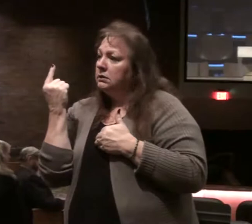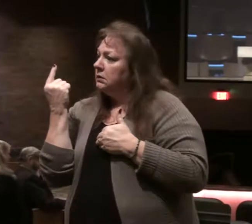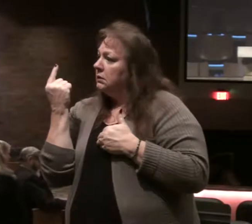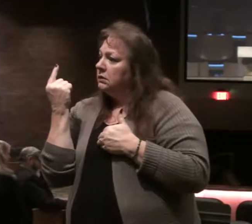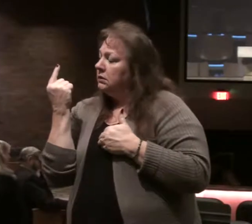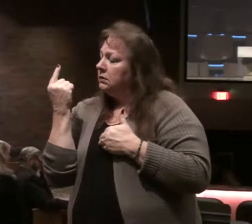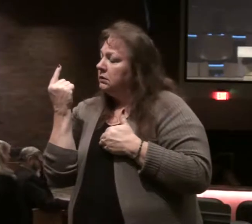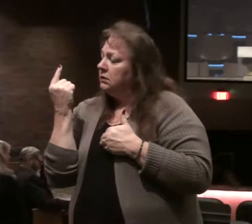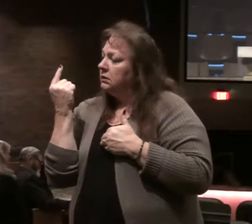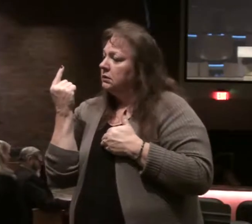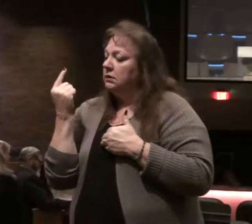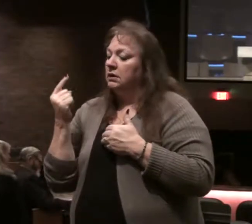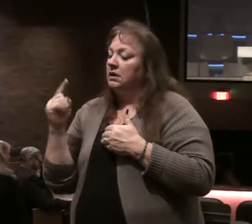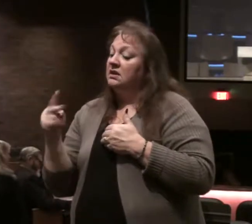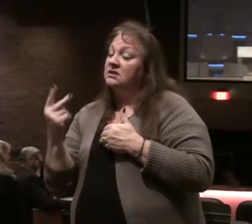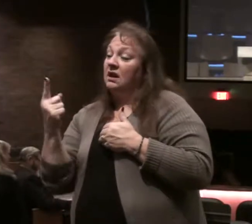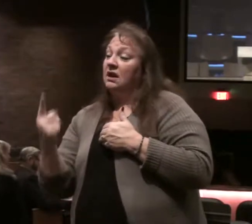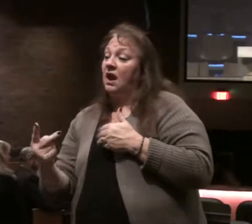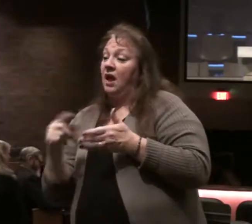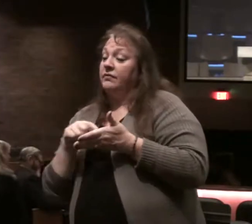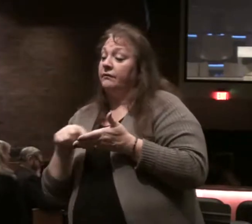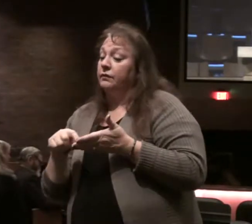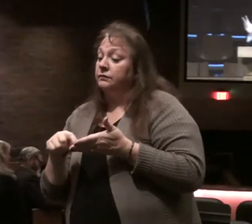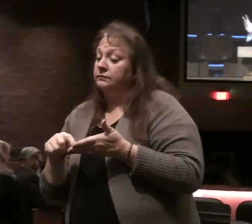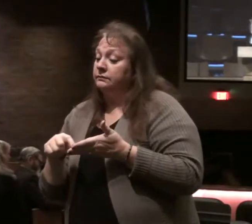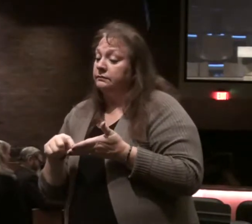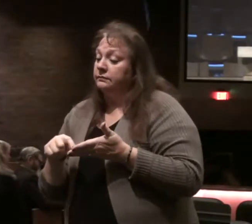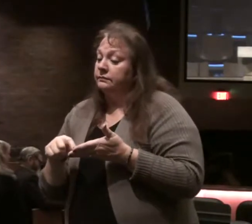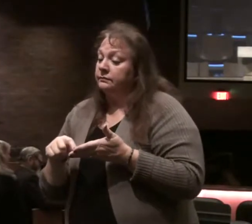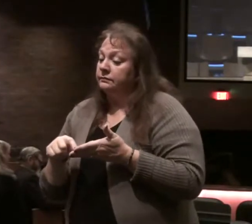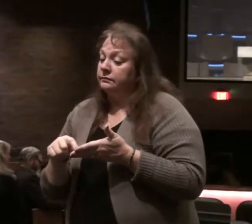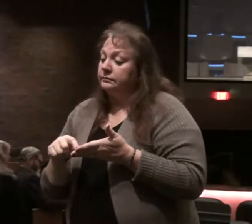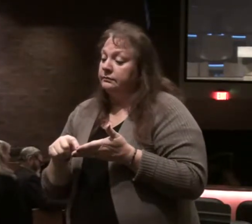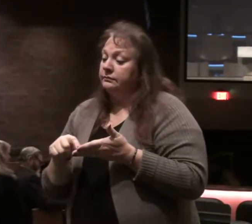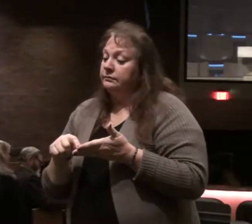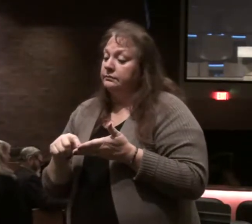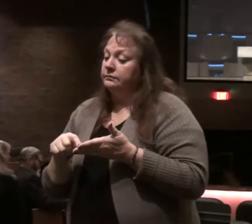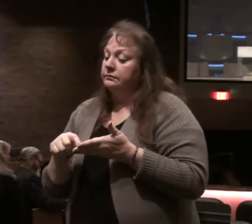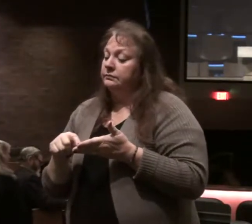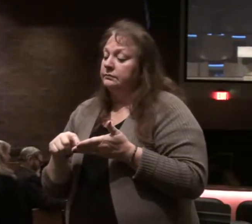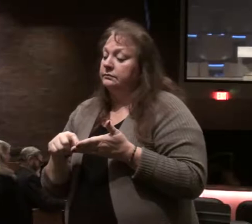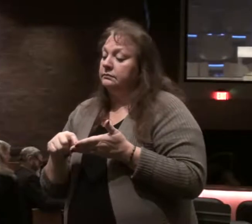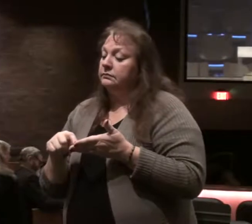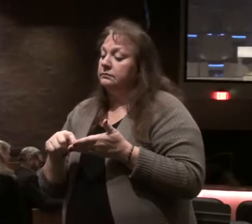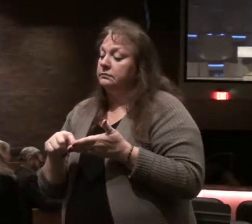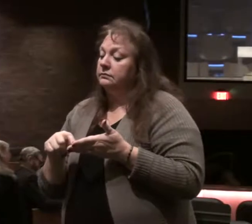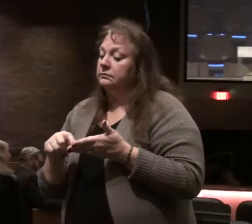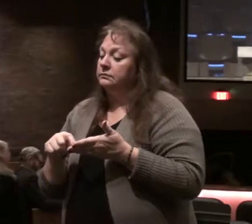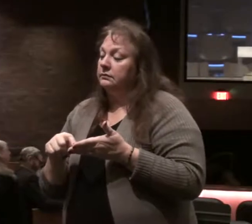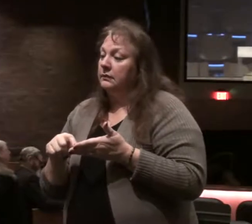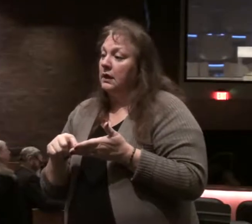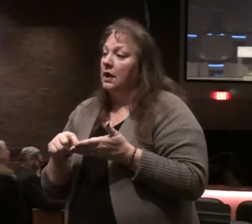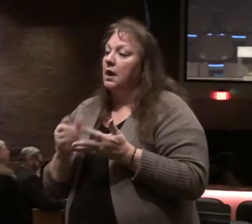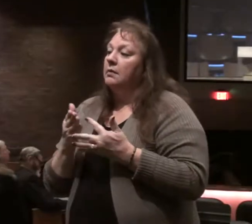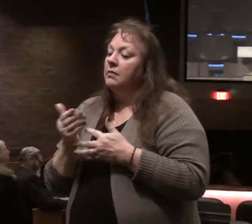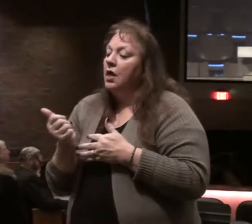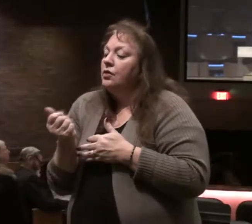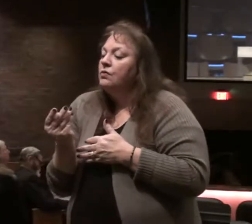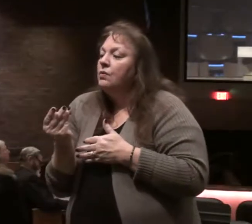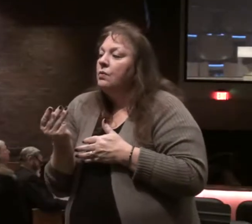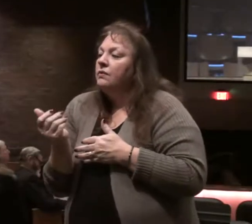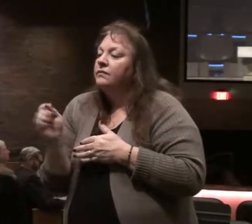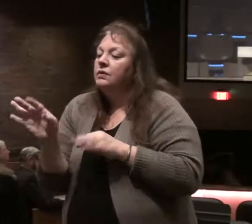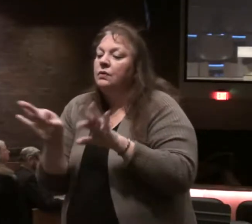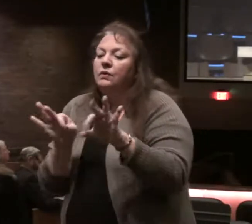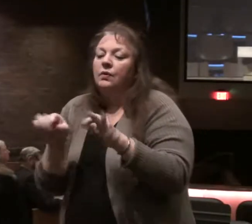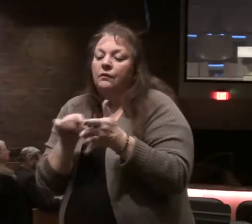And the second half of that verse according to what I call the popular evangelical version is, but by a few select